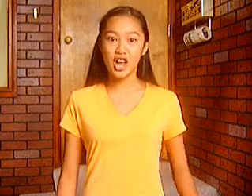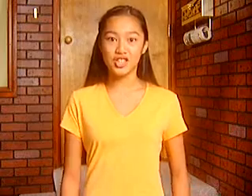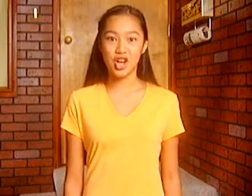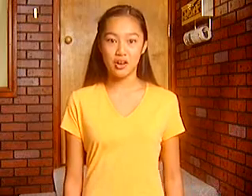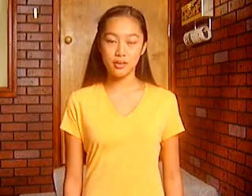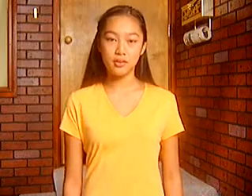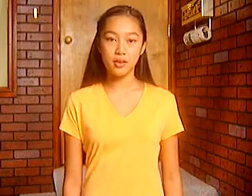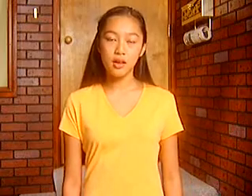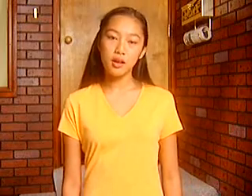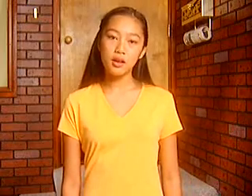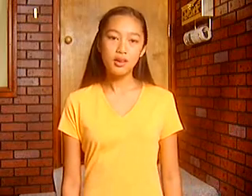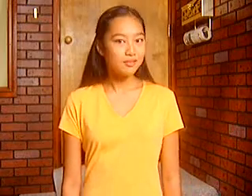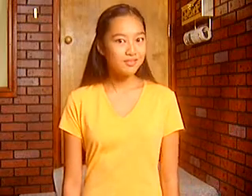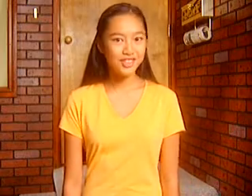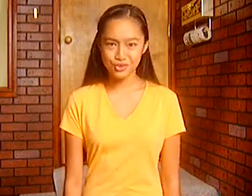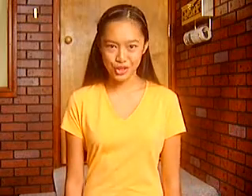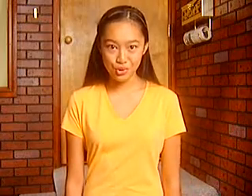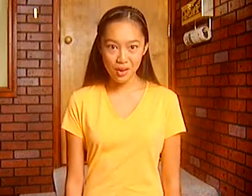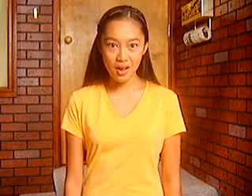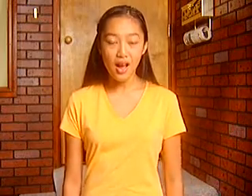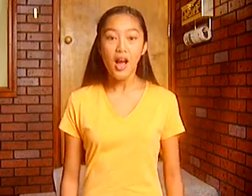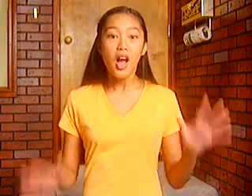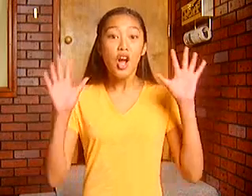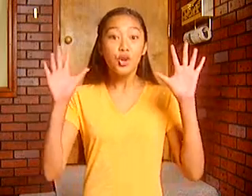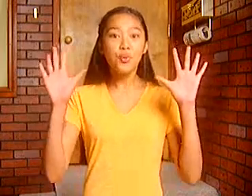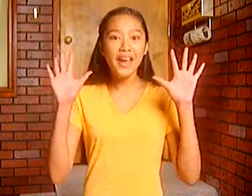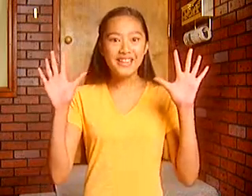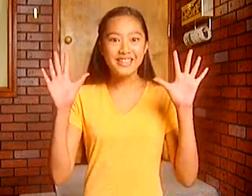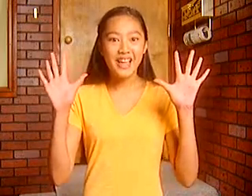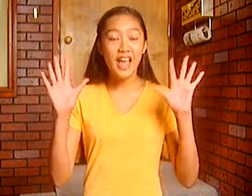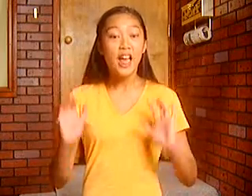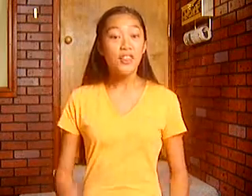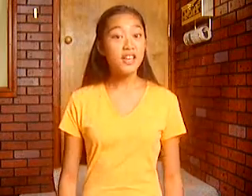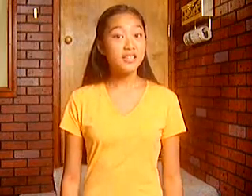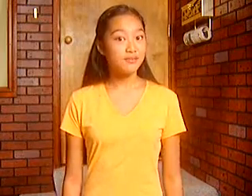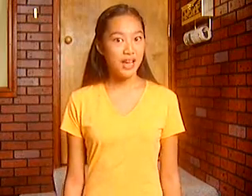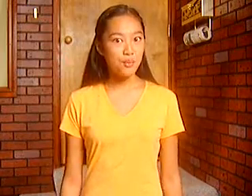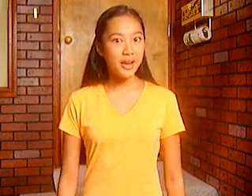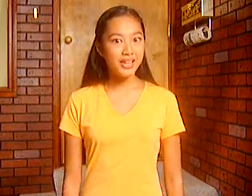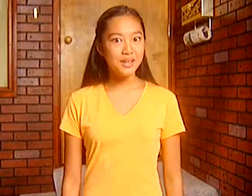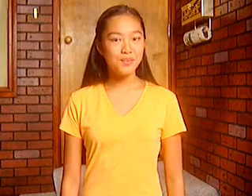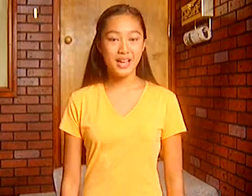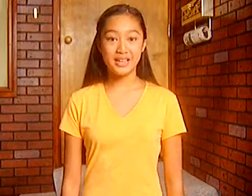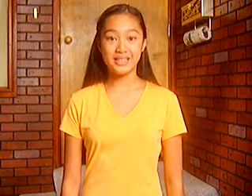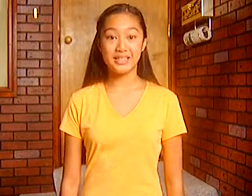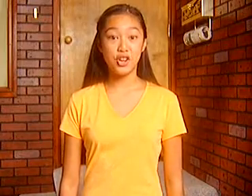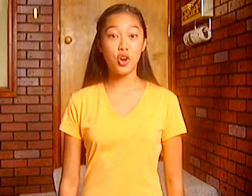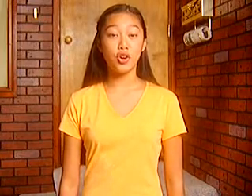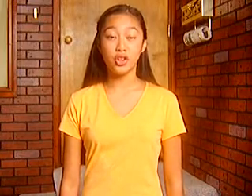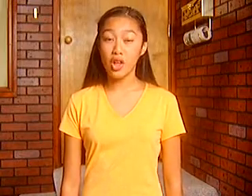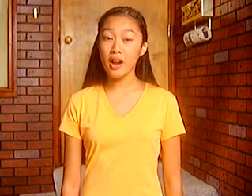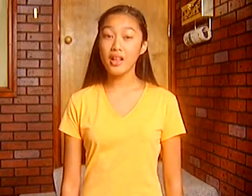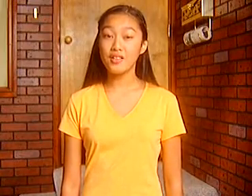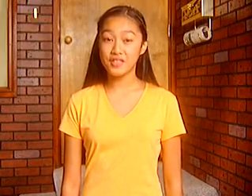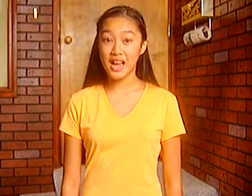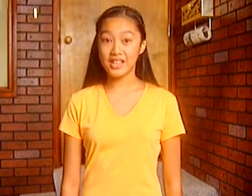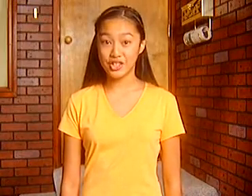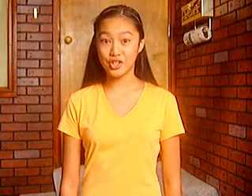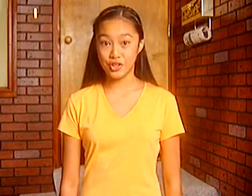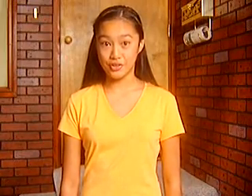-A-Lot song. You do? Great! Then get ready because there are a lot of signs to learn.